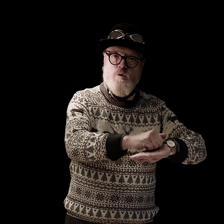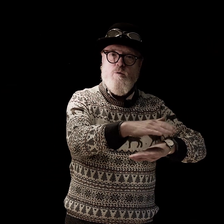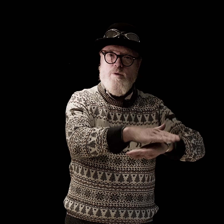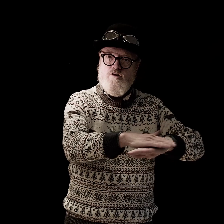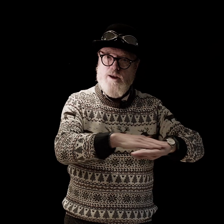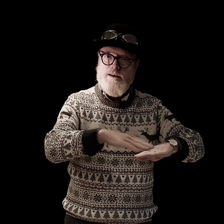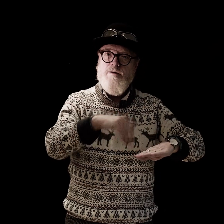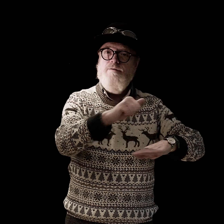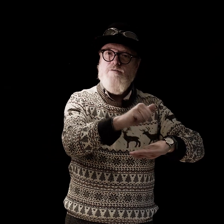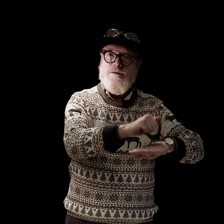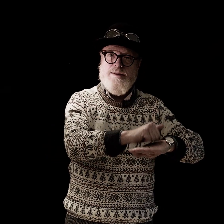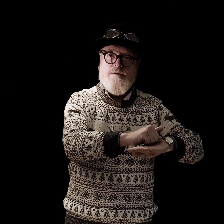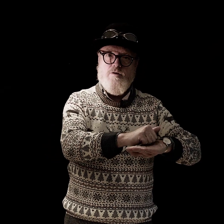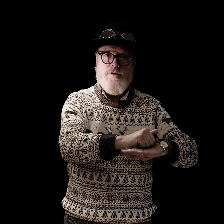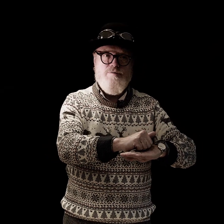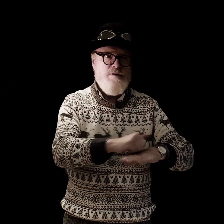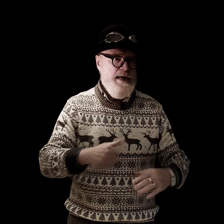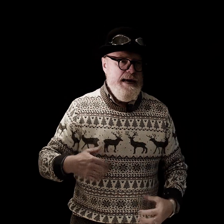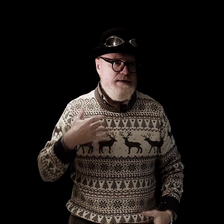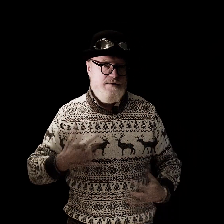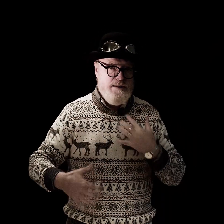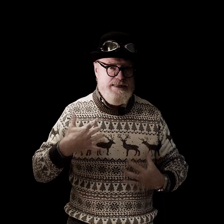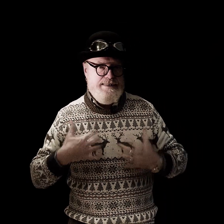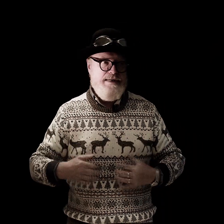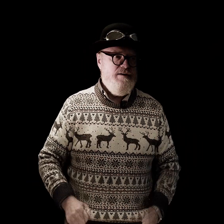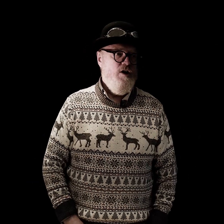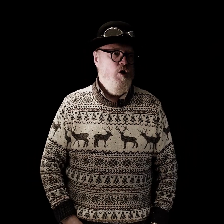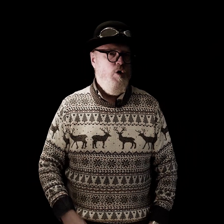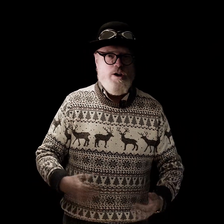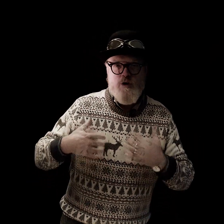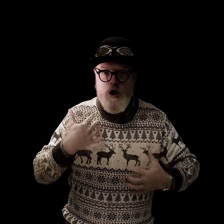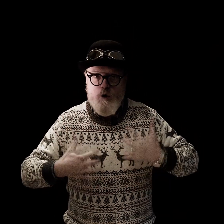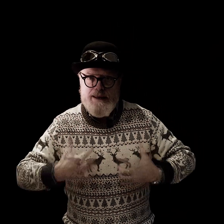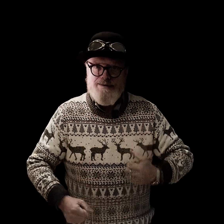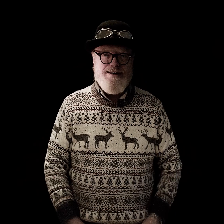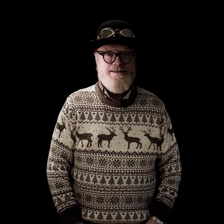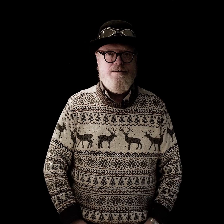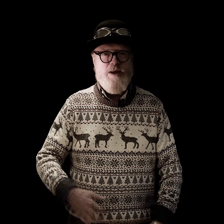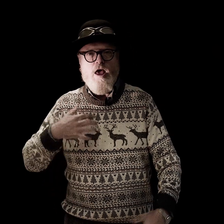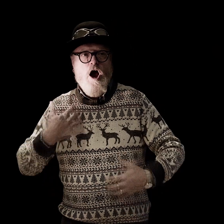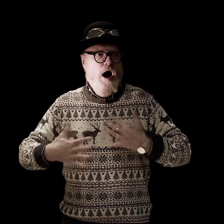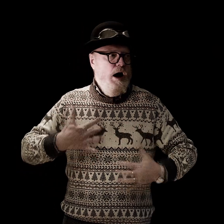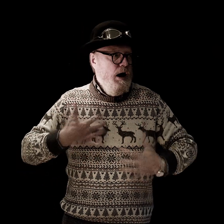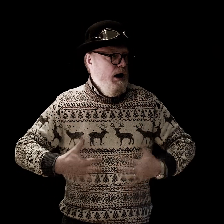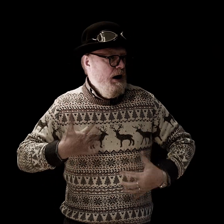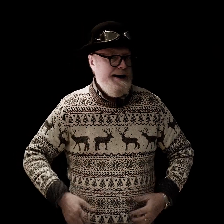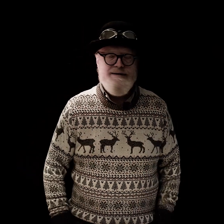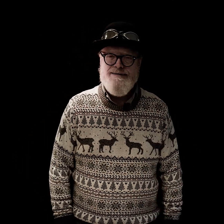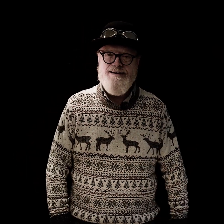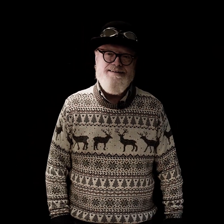with a gentle fist that's Christmas excited oh you look excited as well oh excited